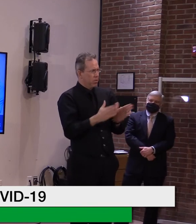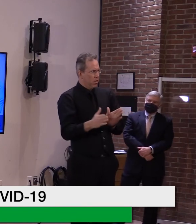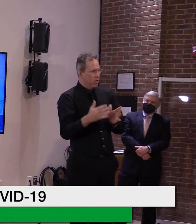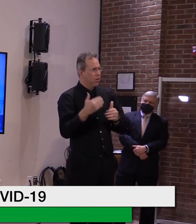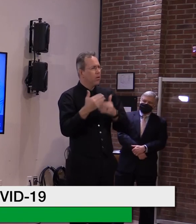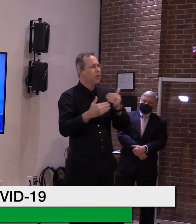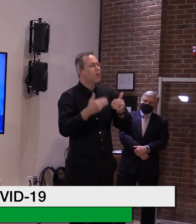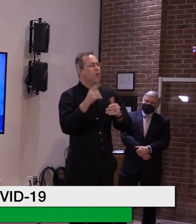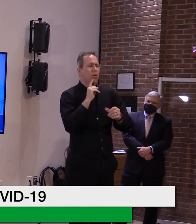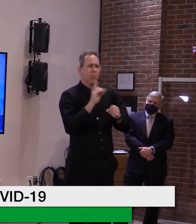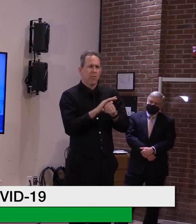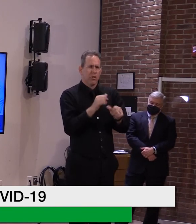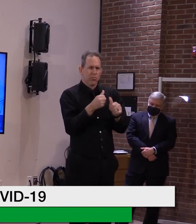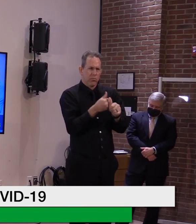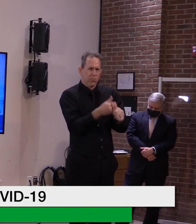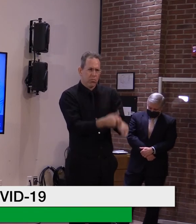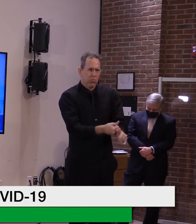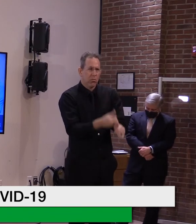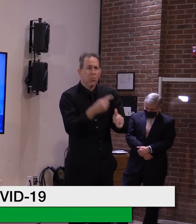adhering to the strategy.